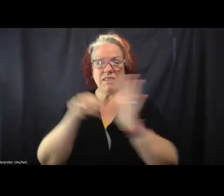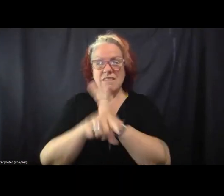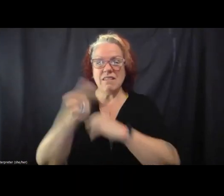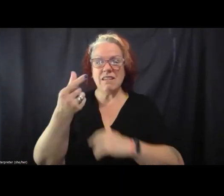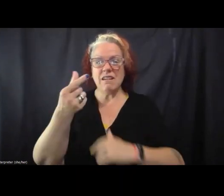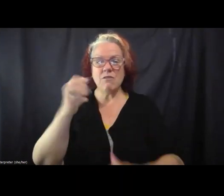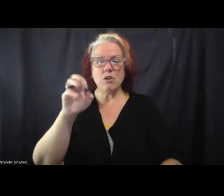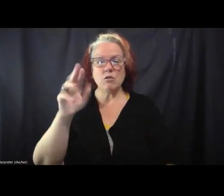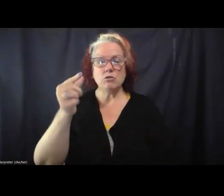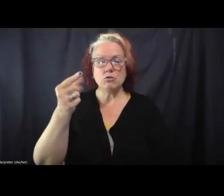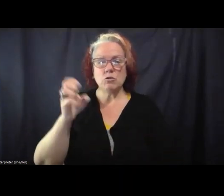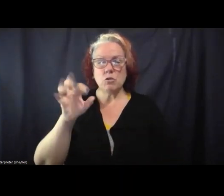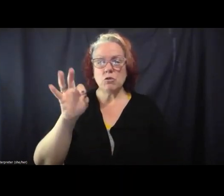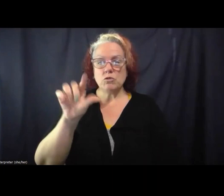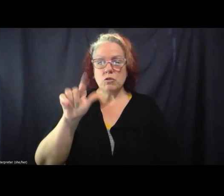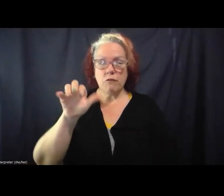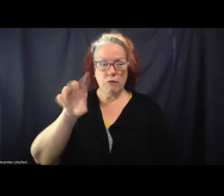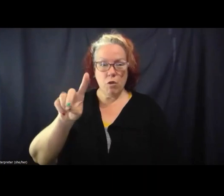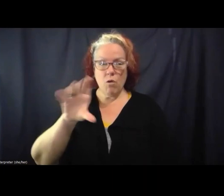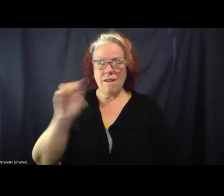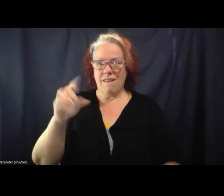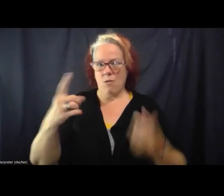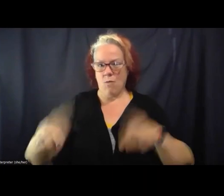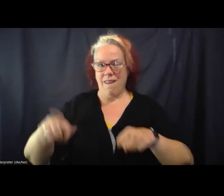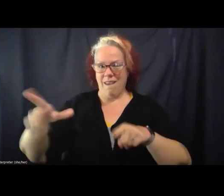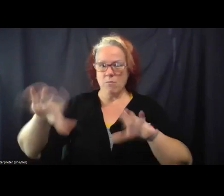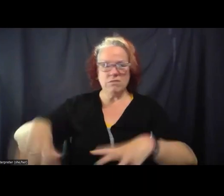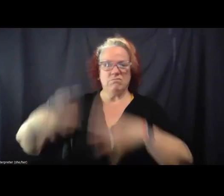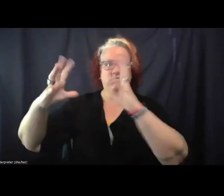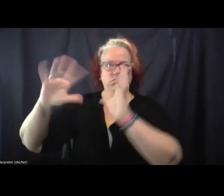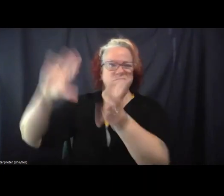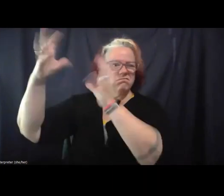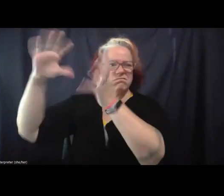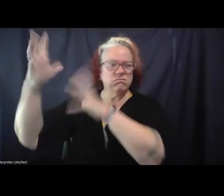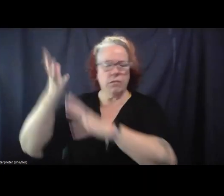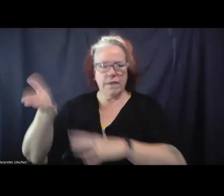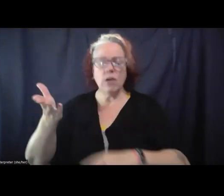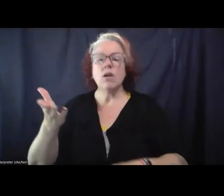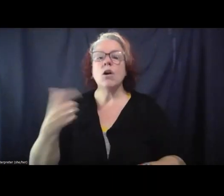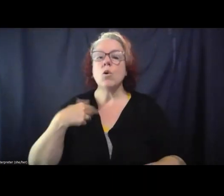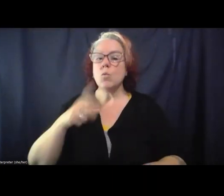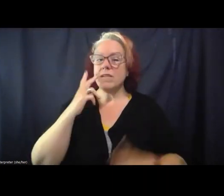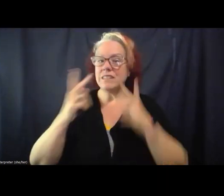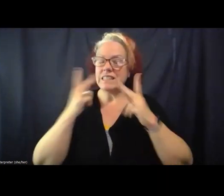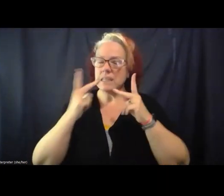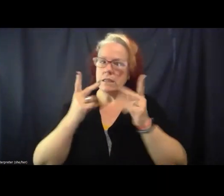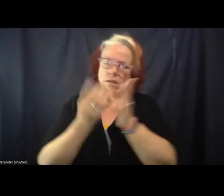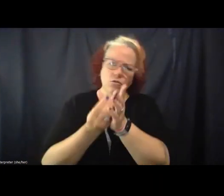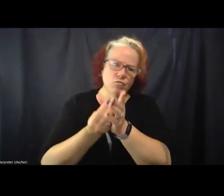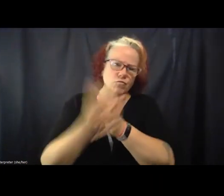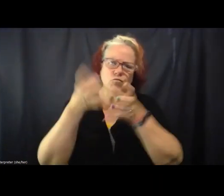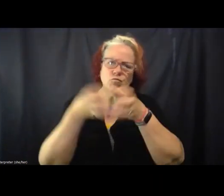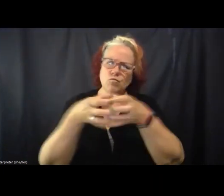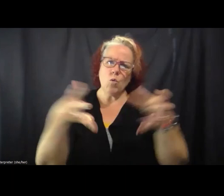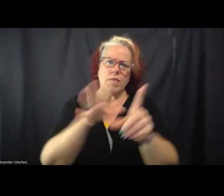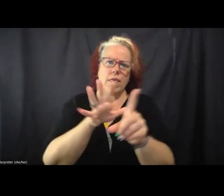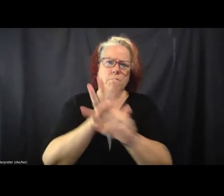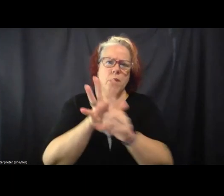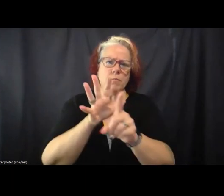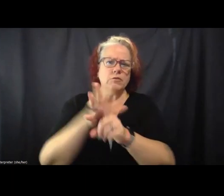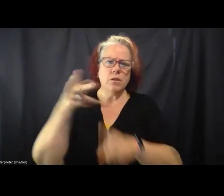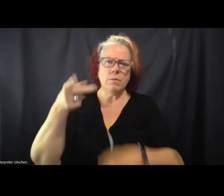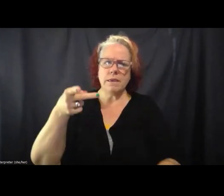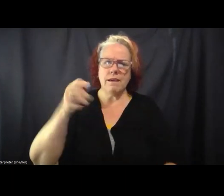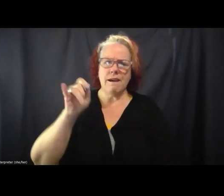and the ensuing uprisings, have seen an unprecedented growth in the popularity of PIC